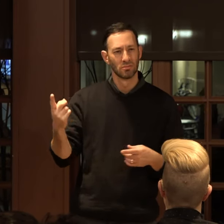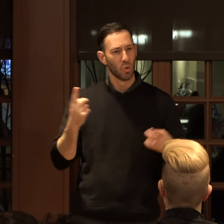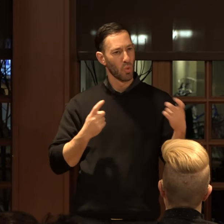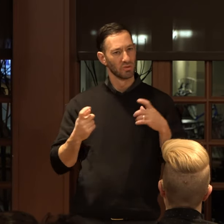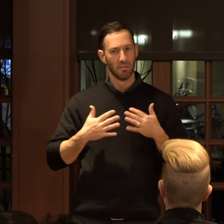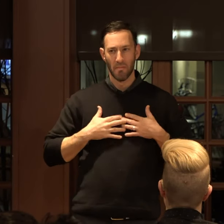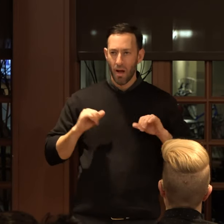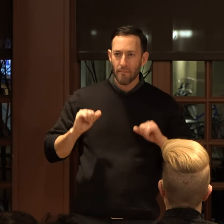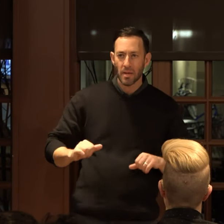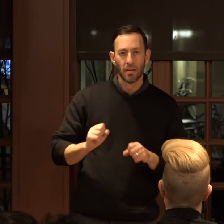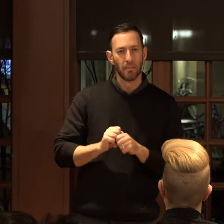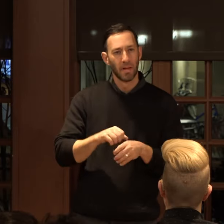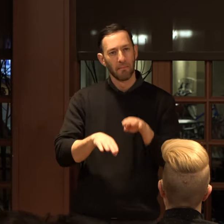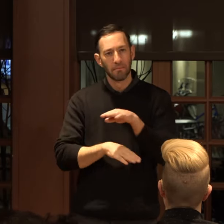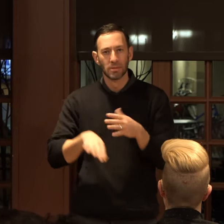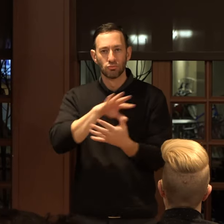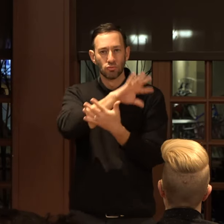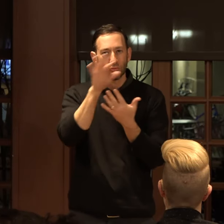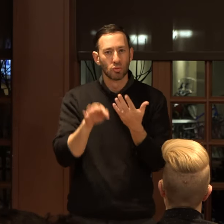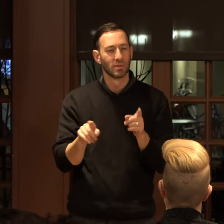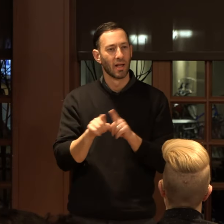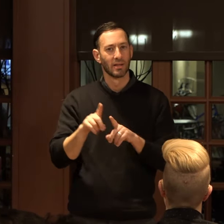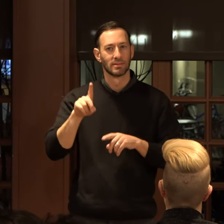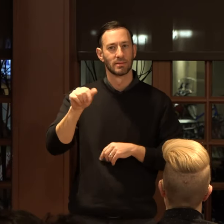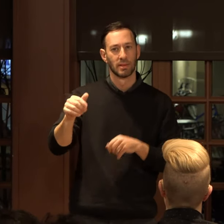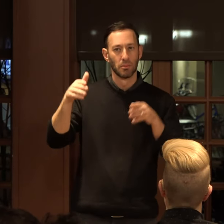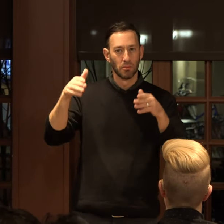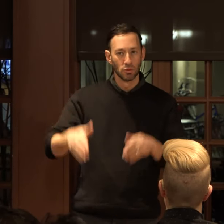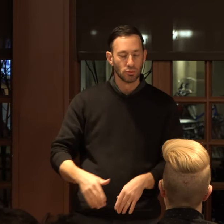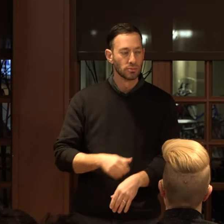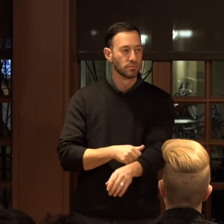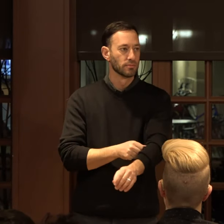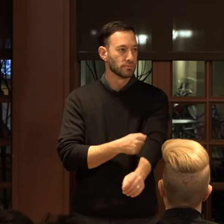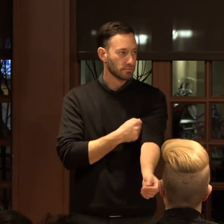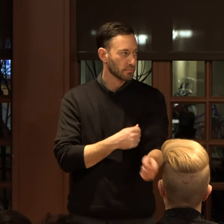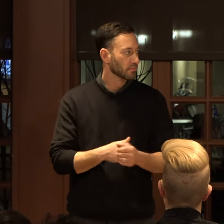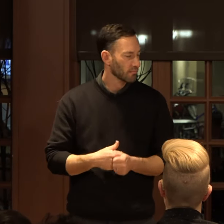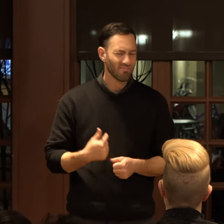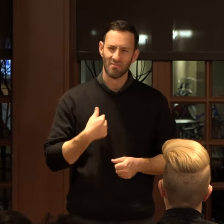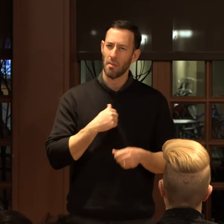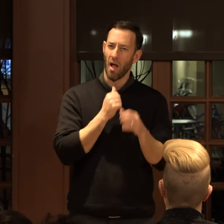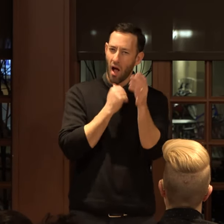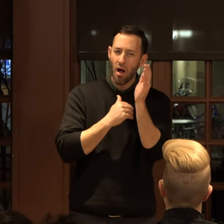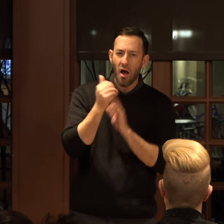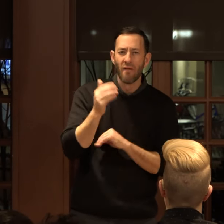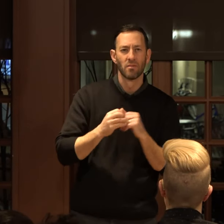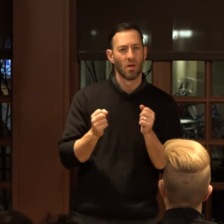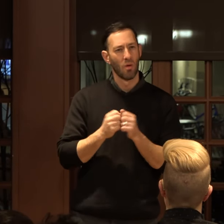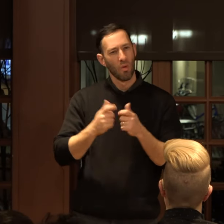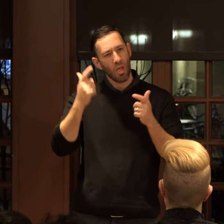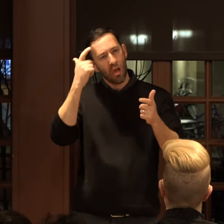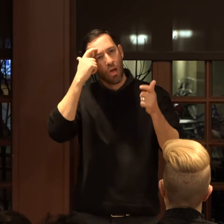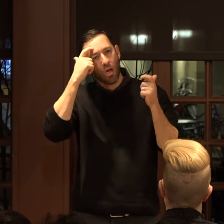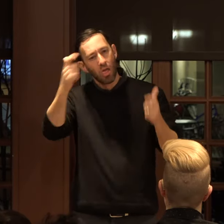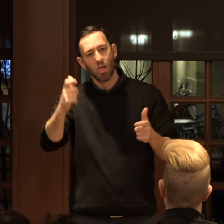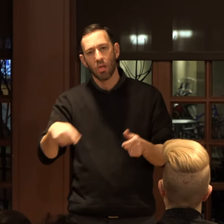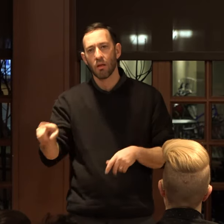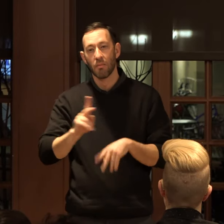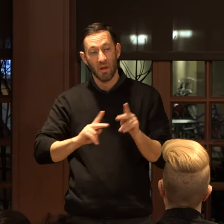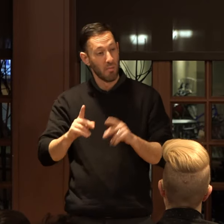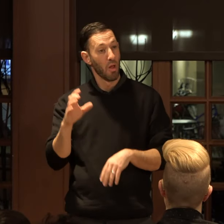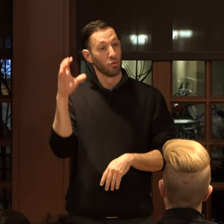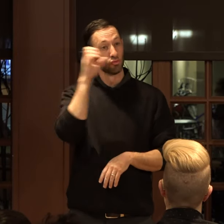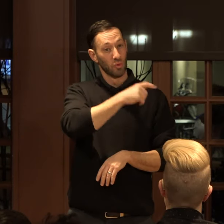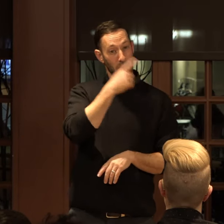my ability to make basic choices for myself as a disabled person. I am uncomfortable with the audacity of those who assume that just